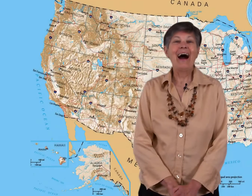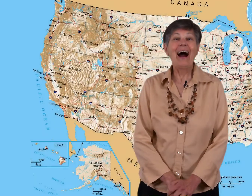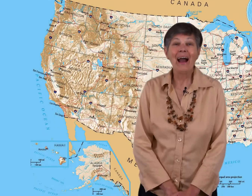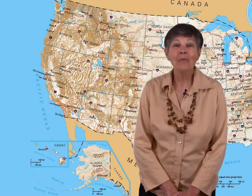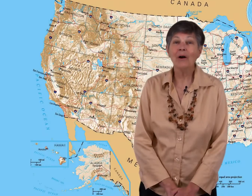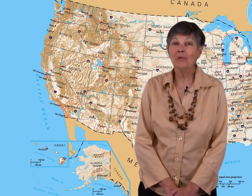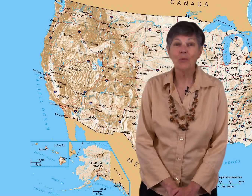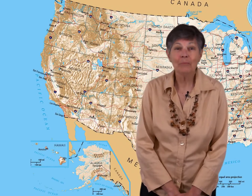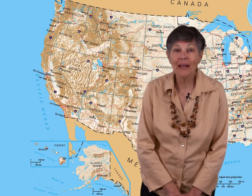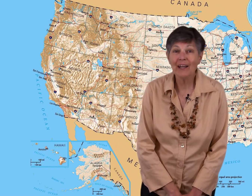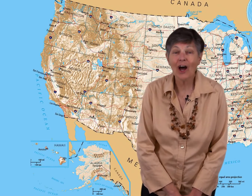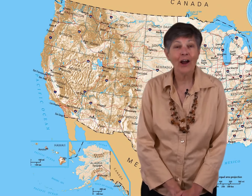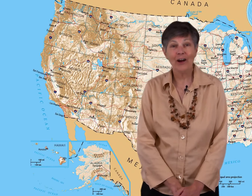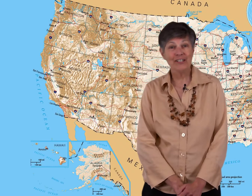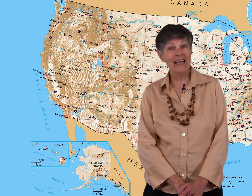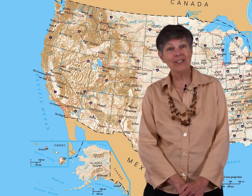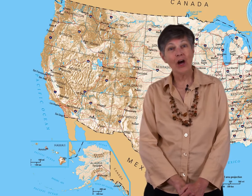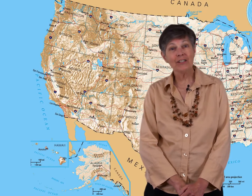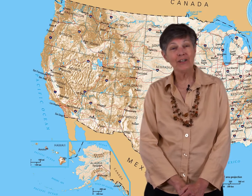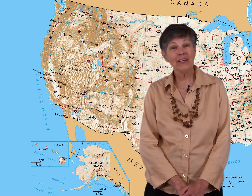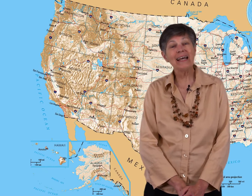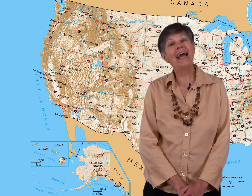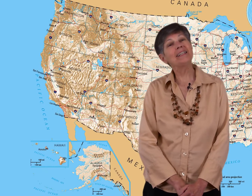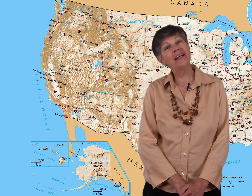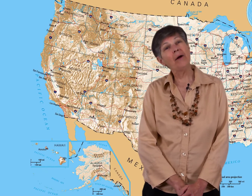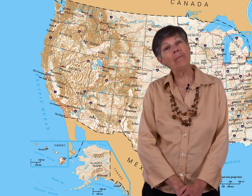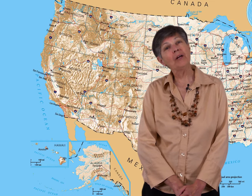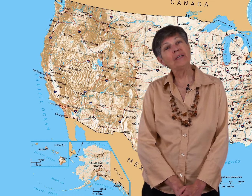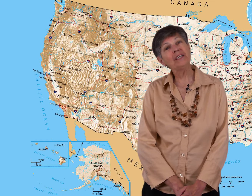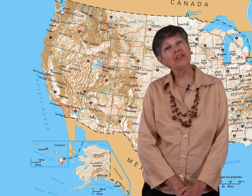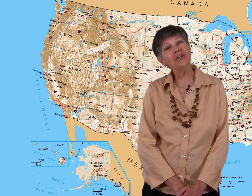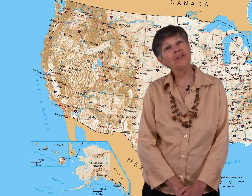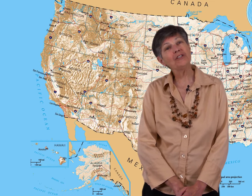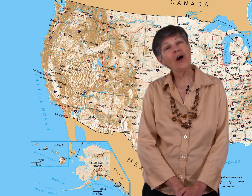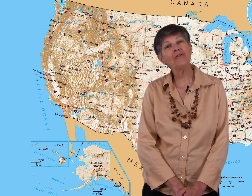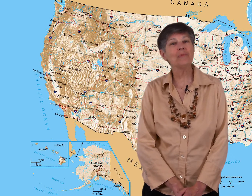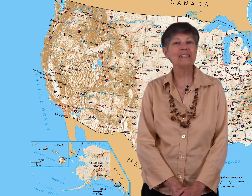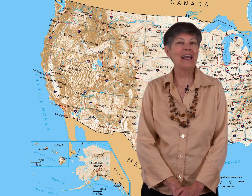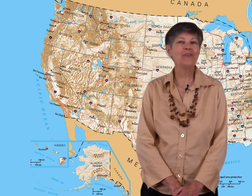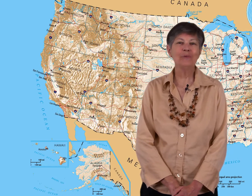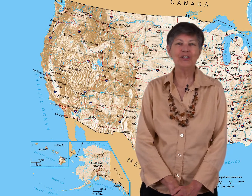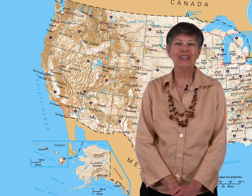Hi, welcome to We Play Along, our state song series, and today I'm going to be teaching you the song from the state of Michigan.